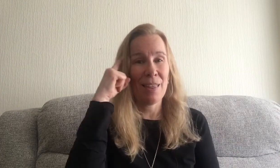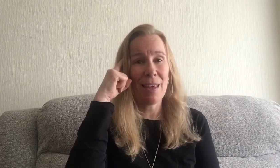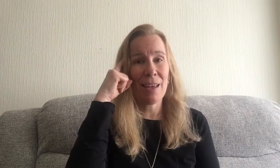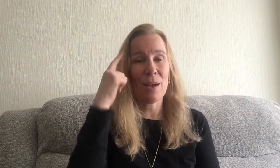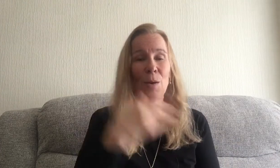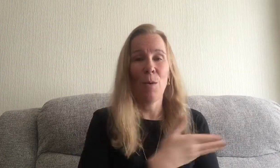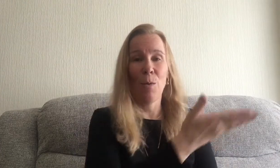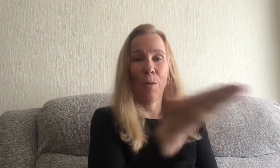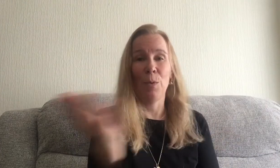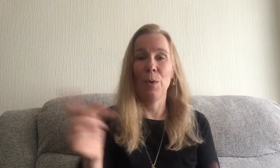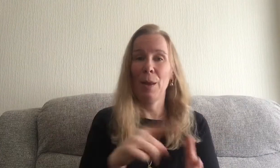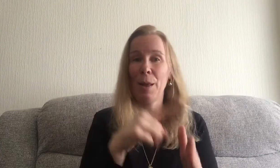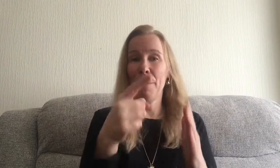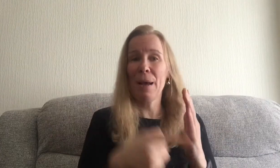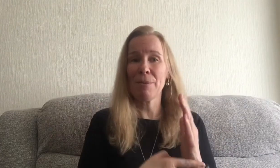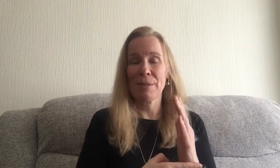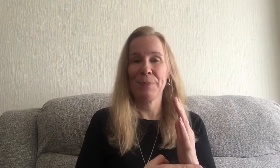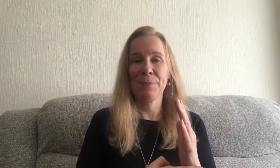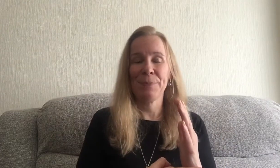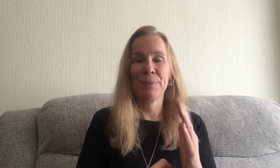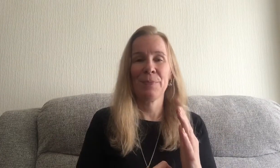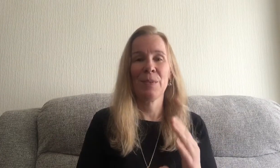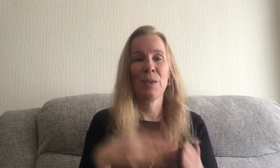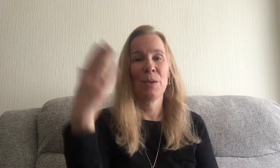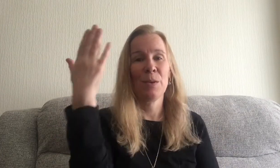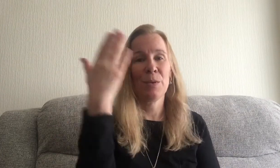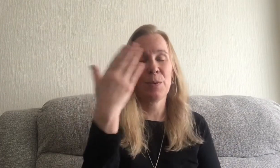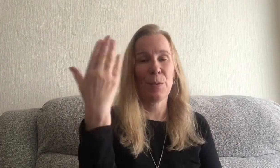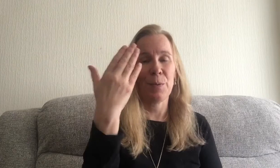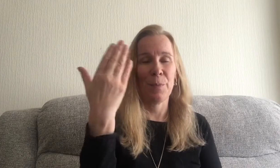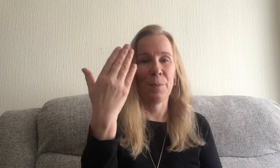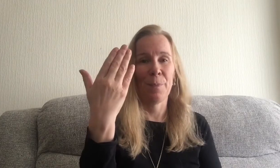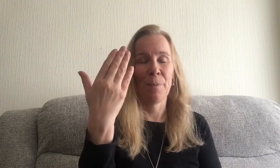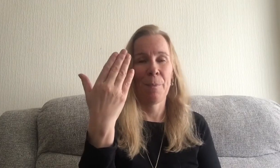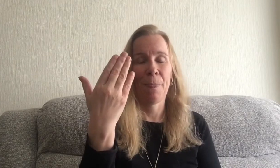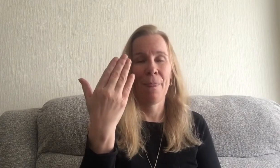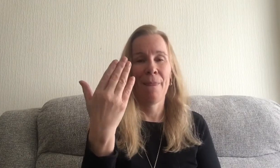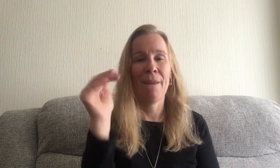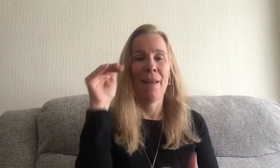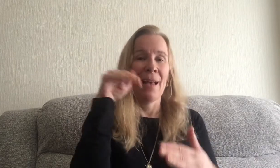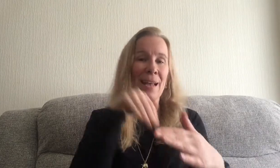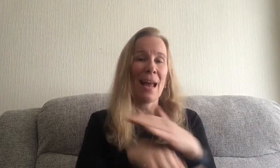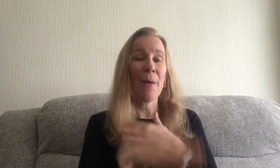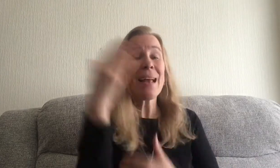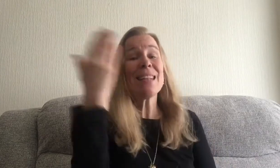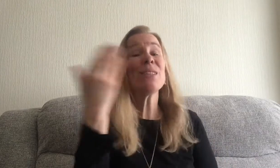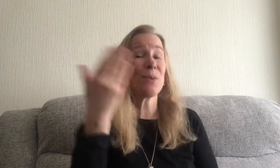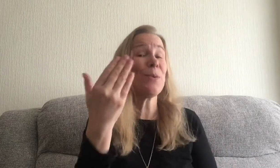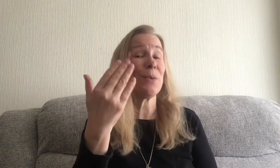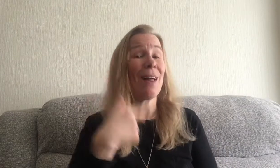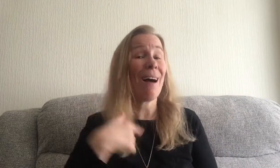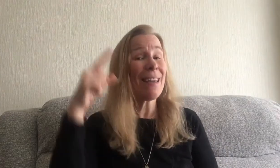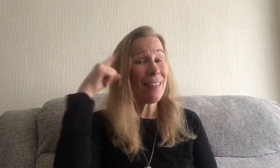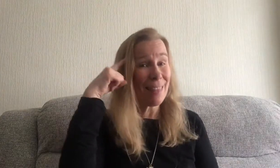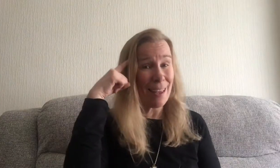think all about school now in school I think